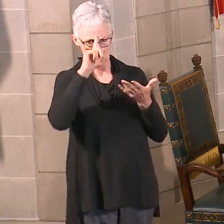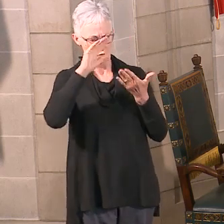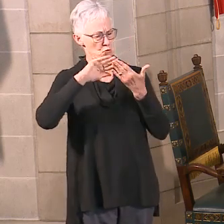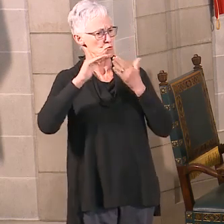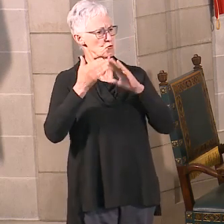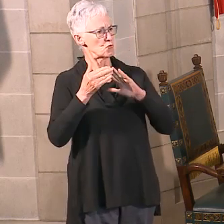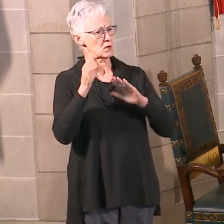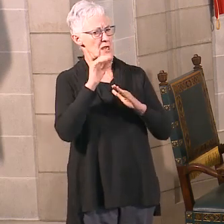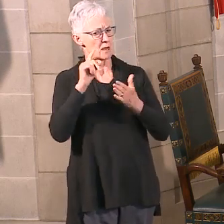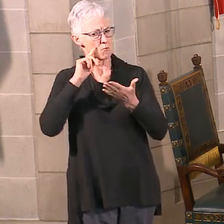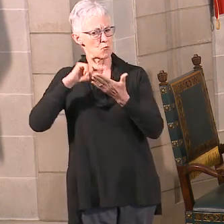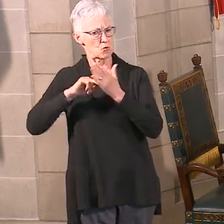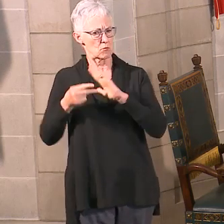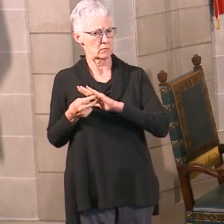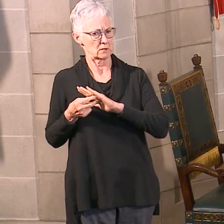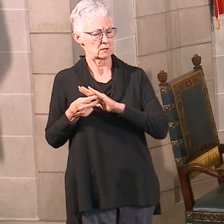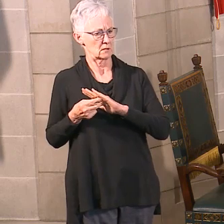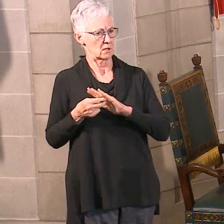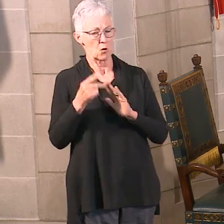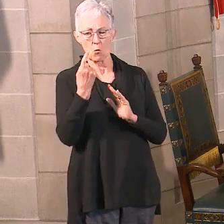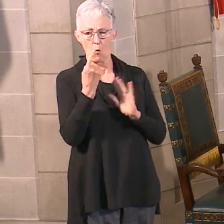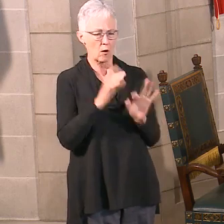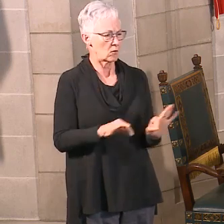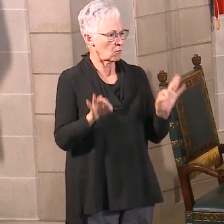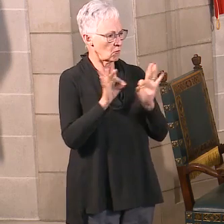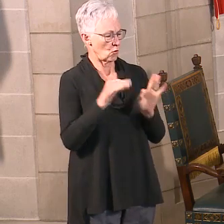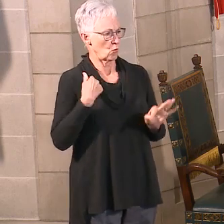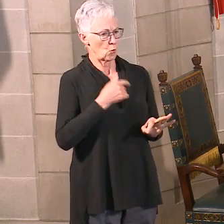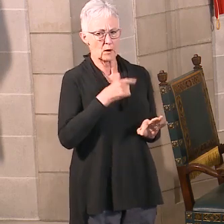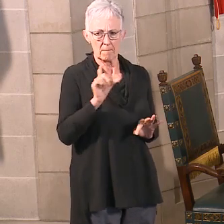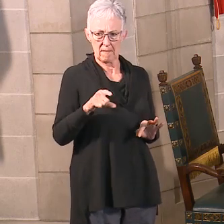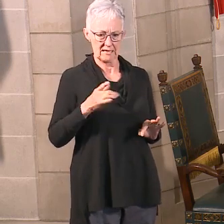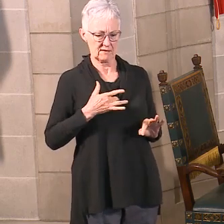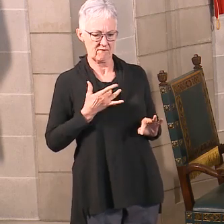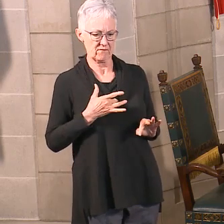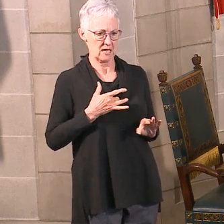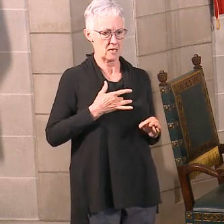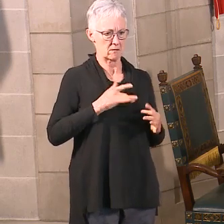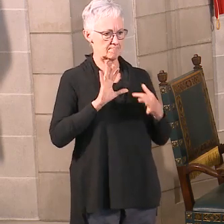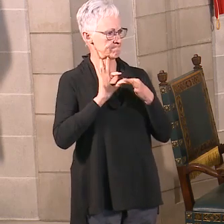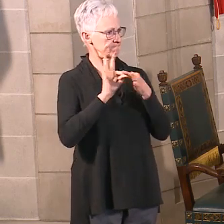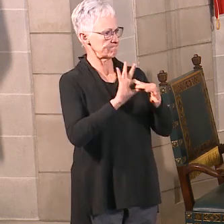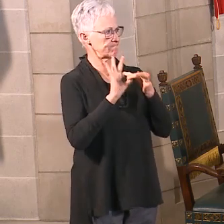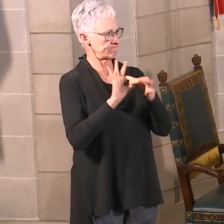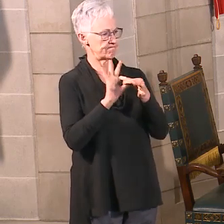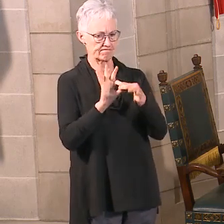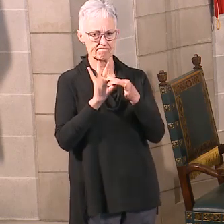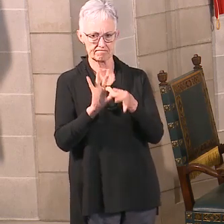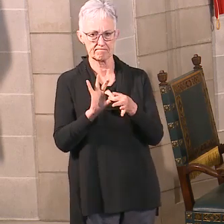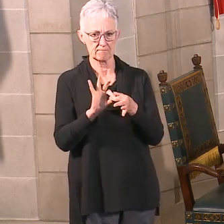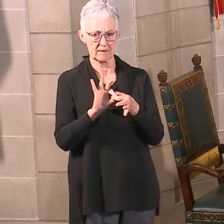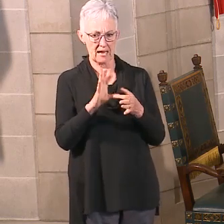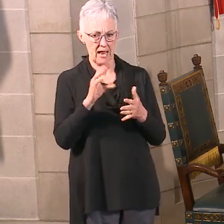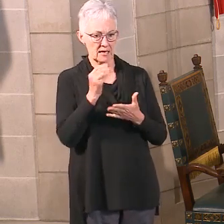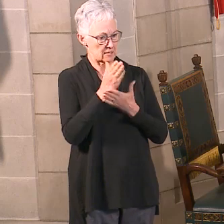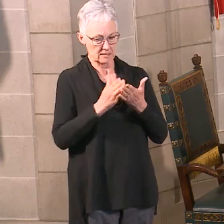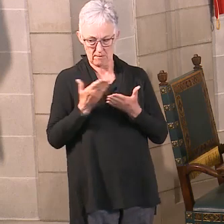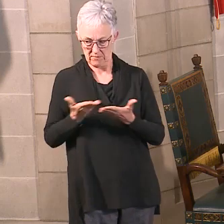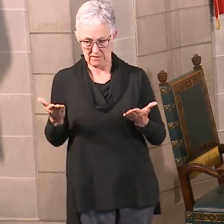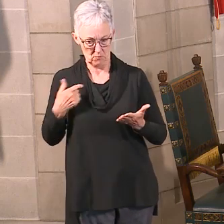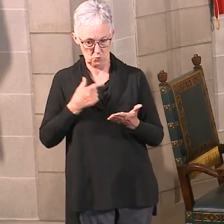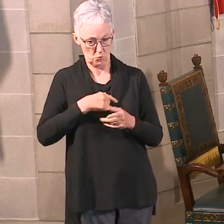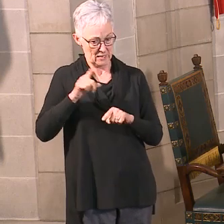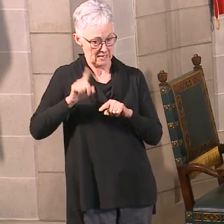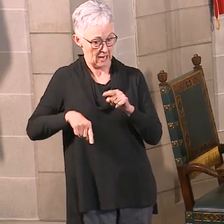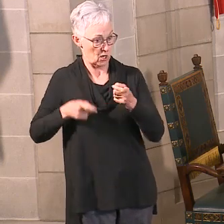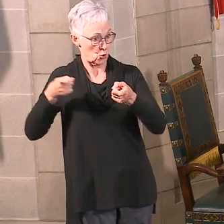community or social connectedness. So we can only do what each of us can control. And so I'm going to ask you